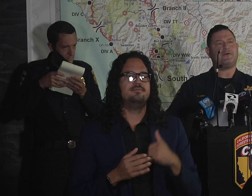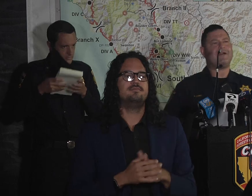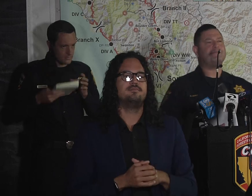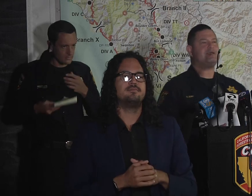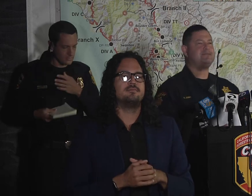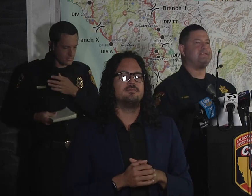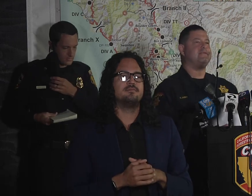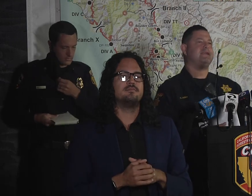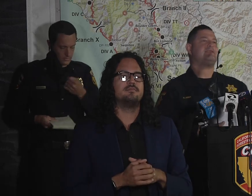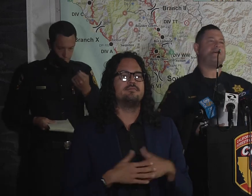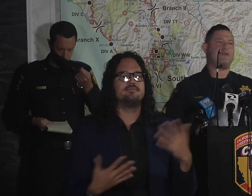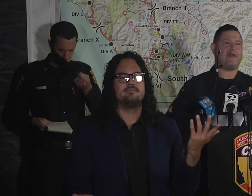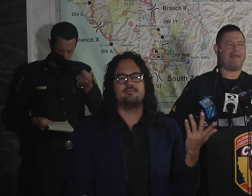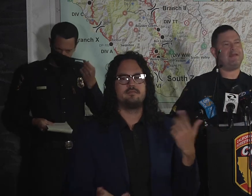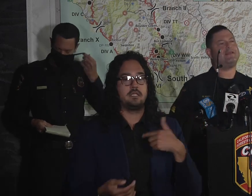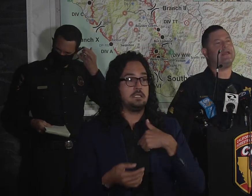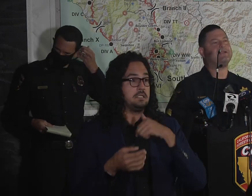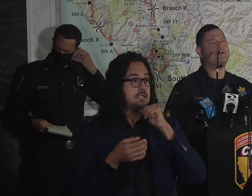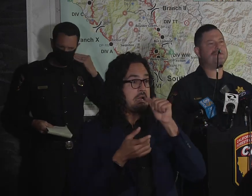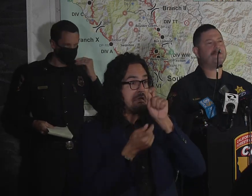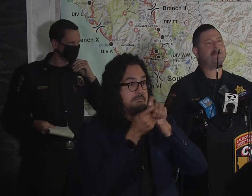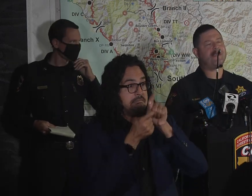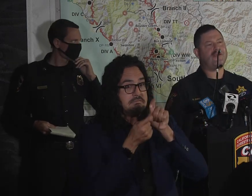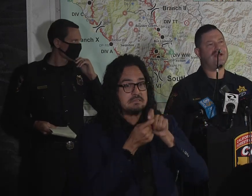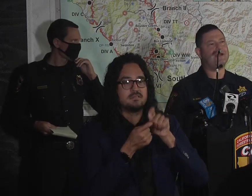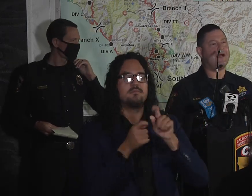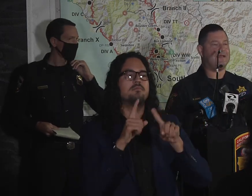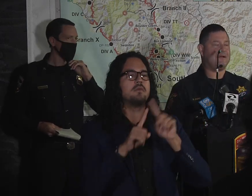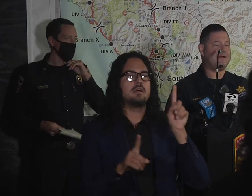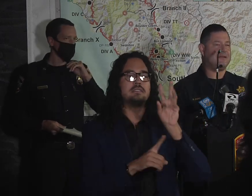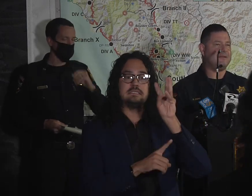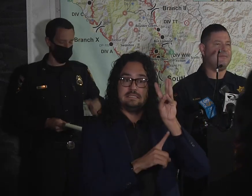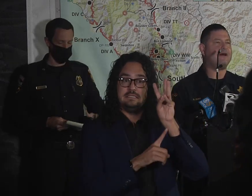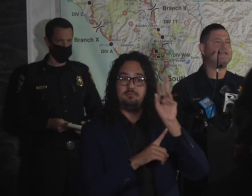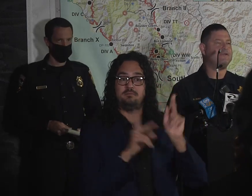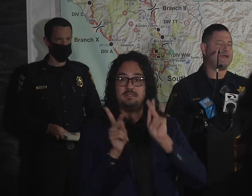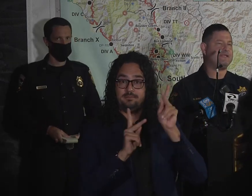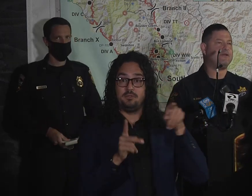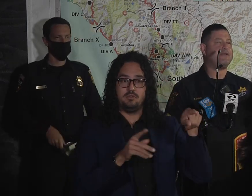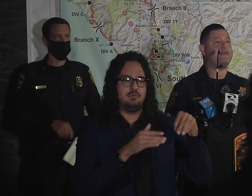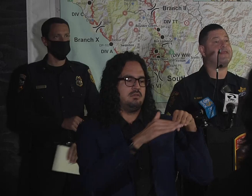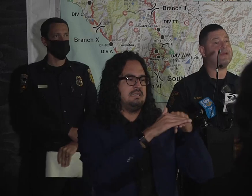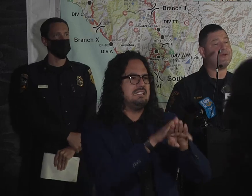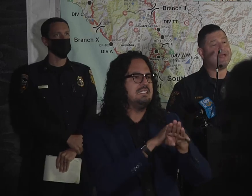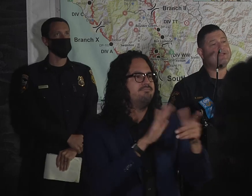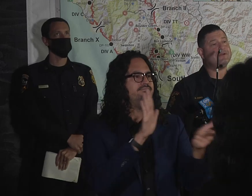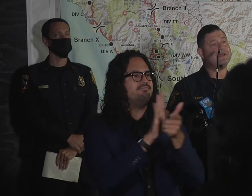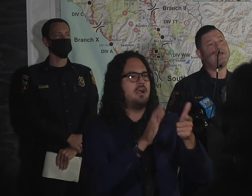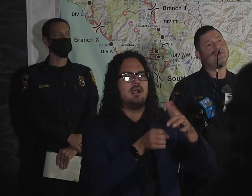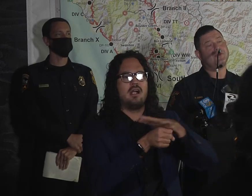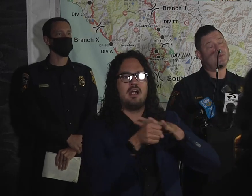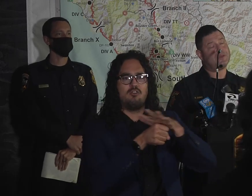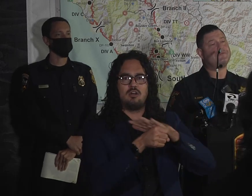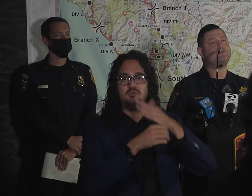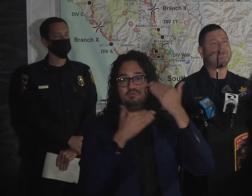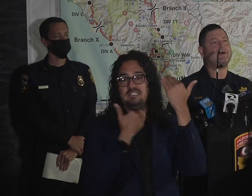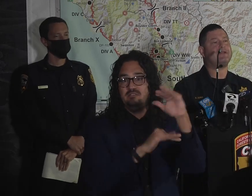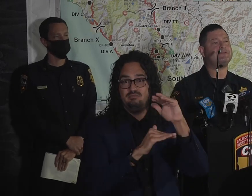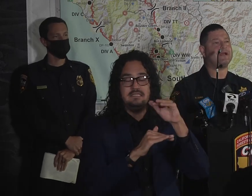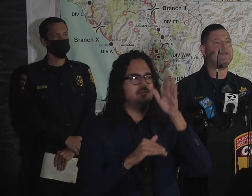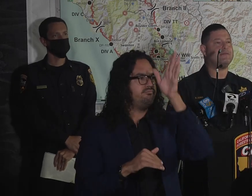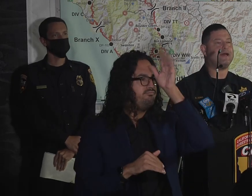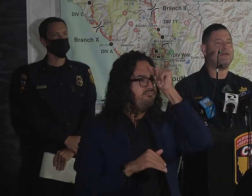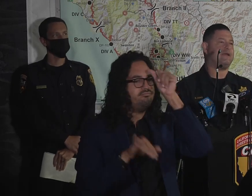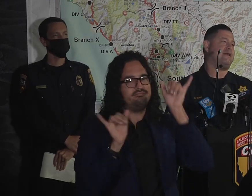Unfortunately, I don't have much specifics other than they entered a restricted area. On the positive note, can tell you that they weren't injured, nor were the first